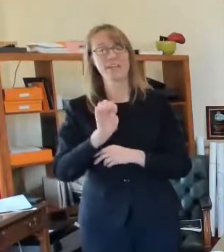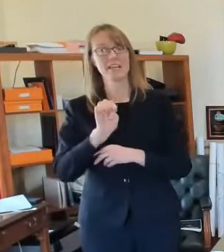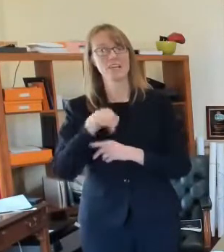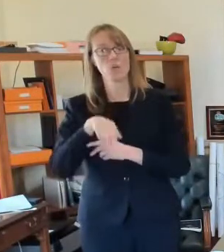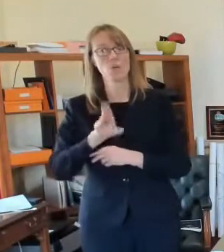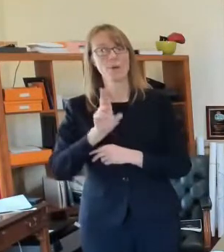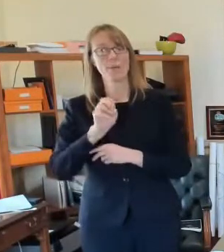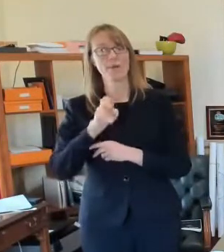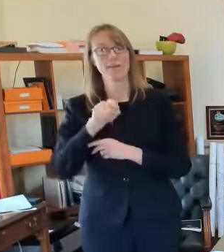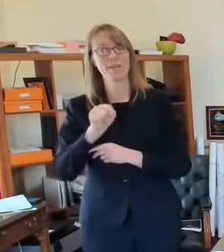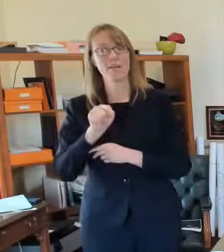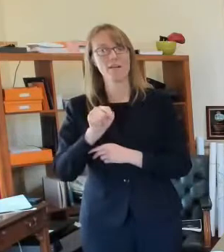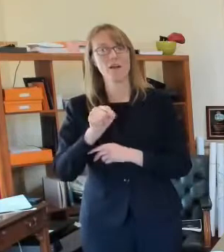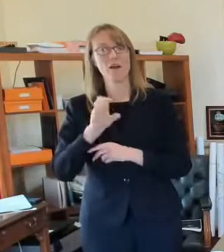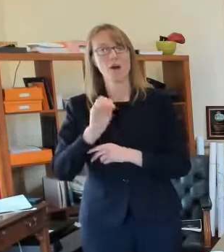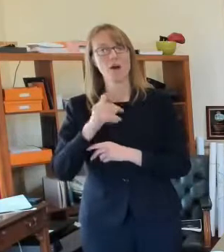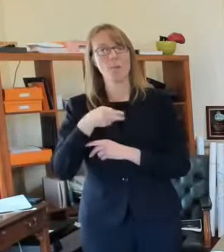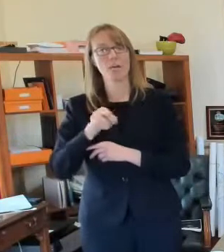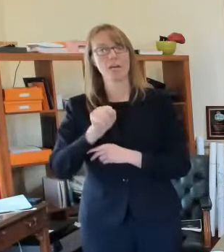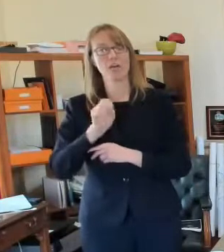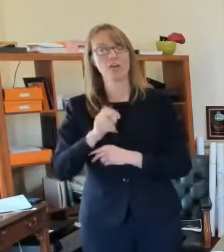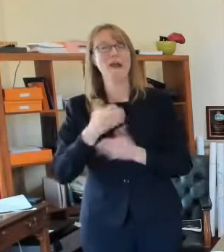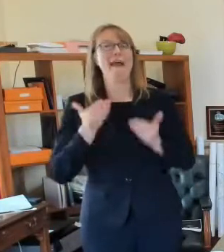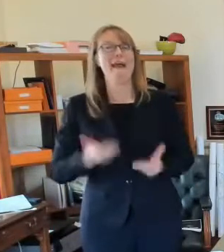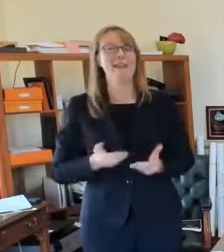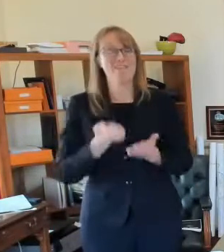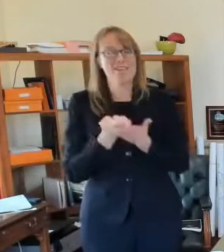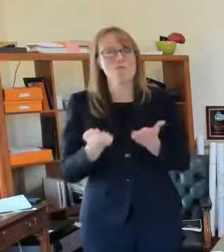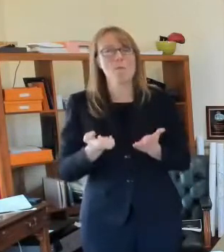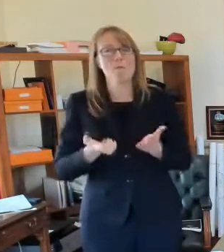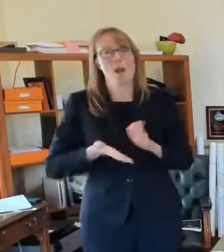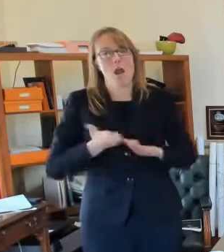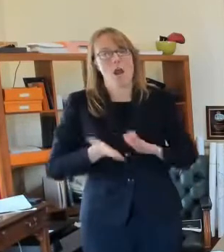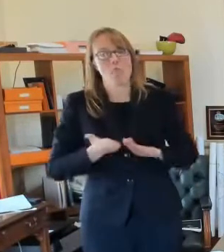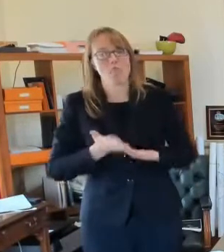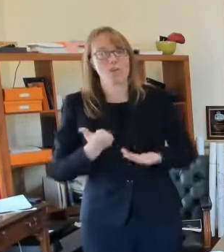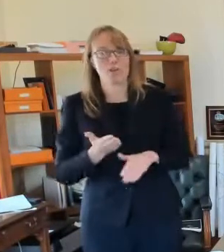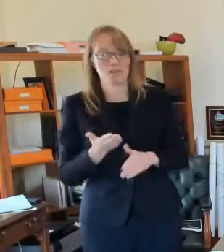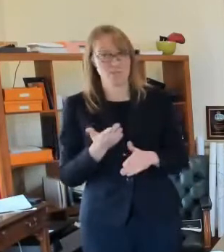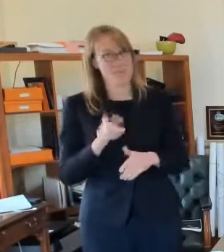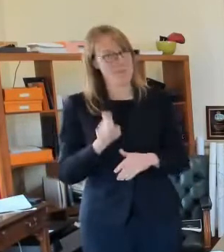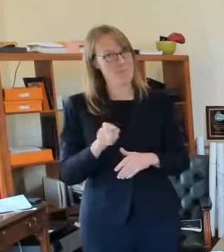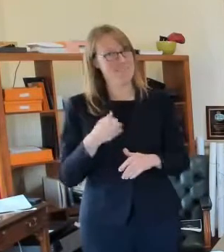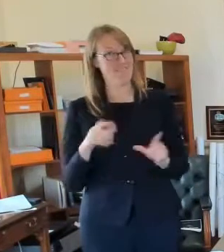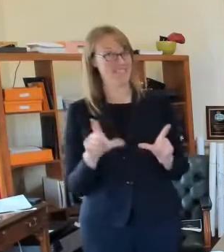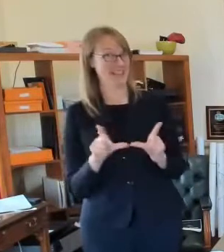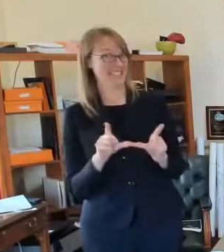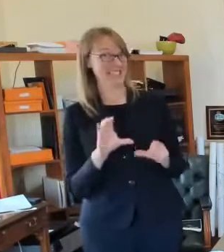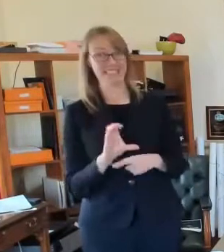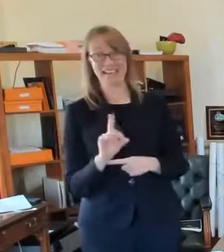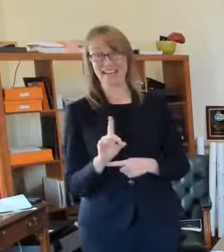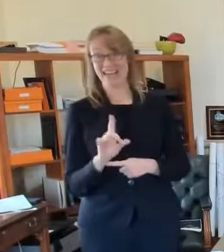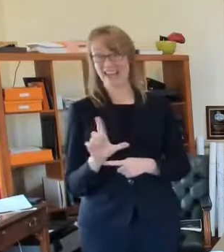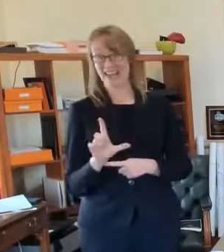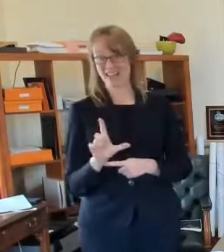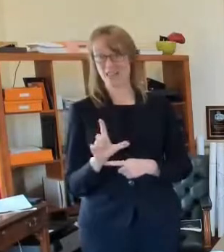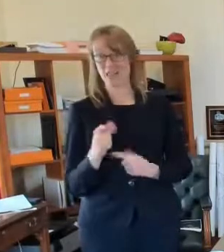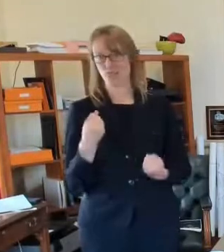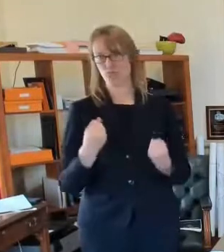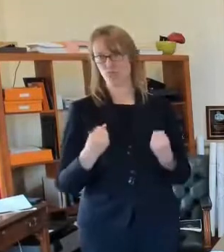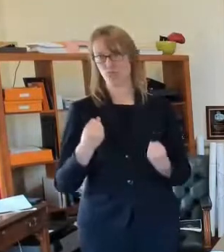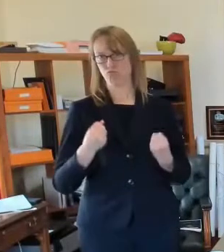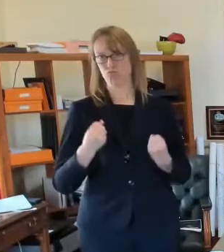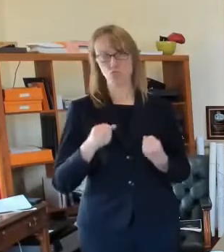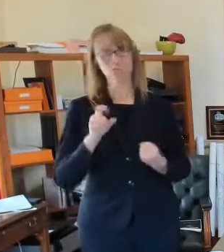a or b was that what it is a and b you want a cdl license and it's people that can drive big trucks